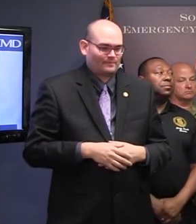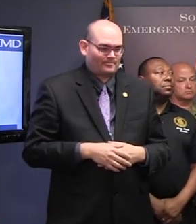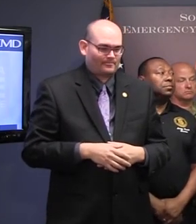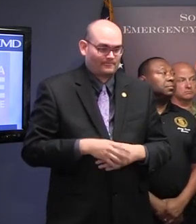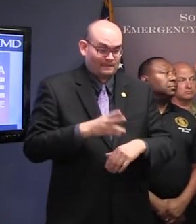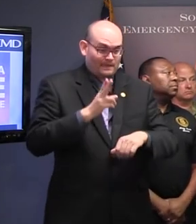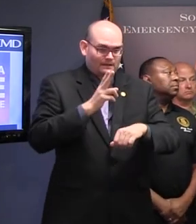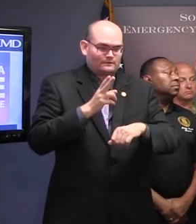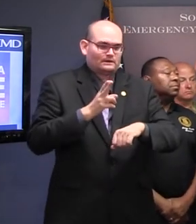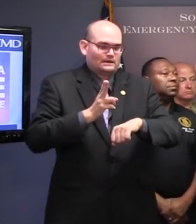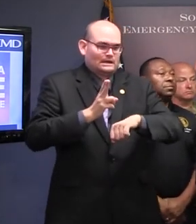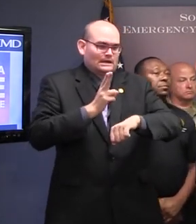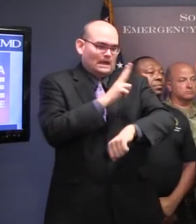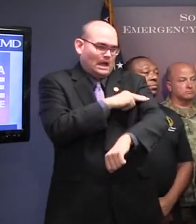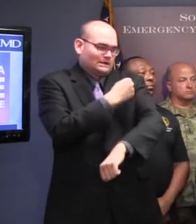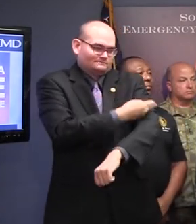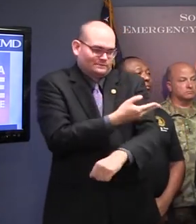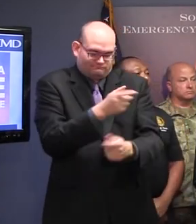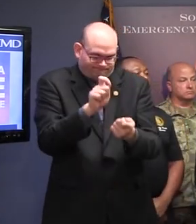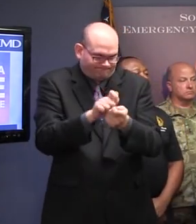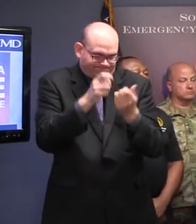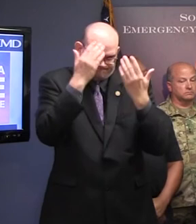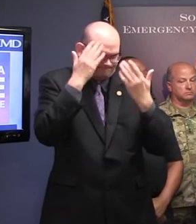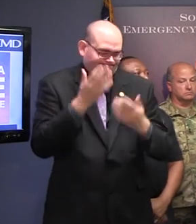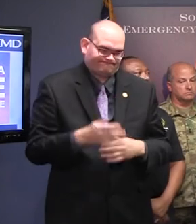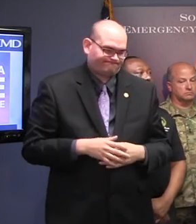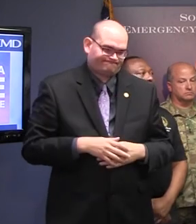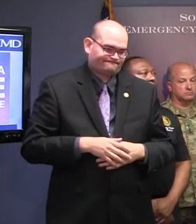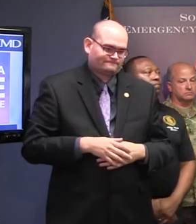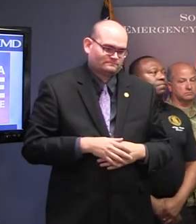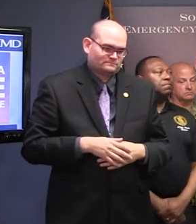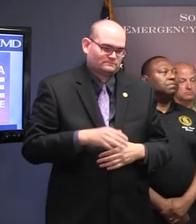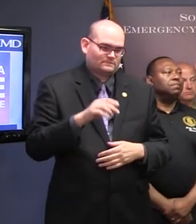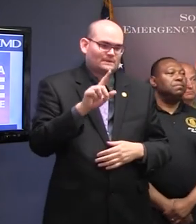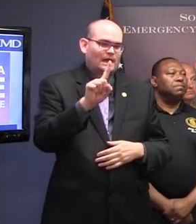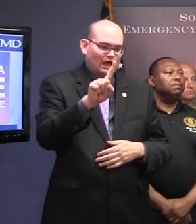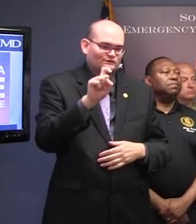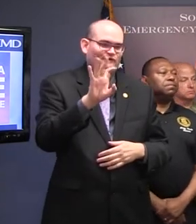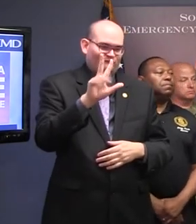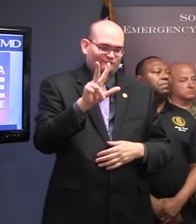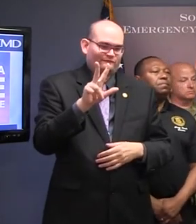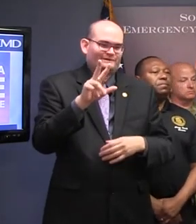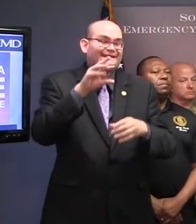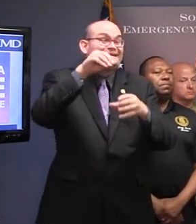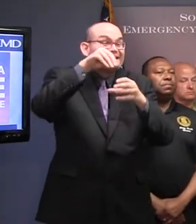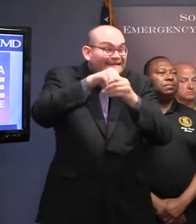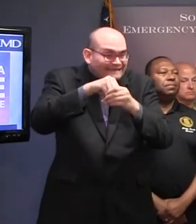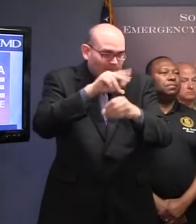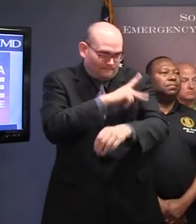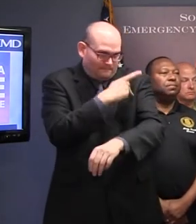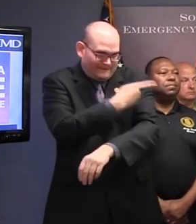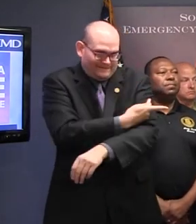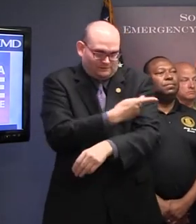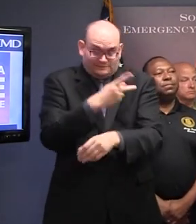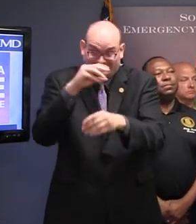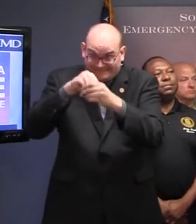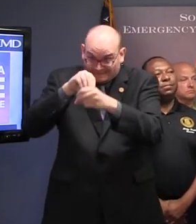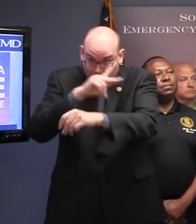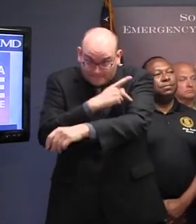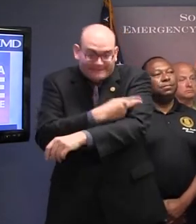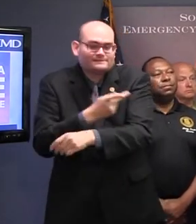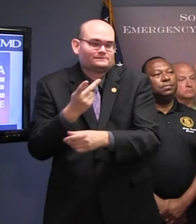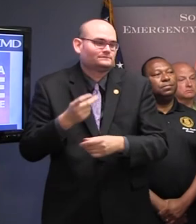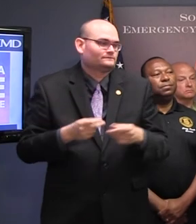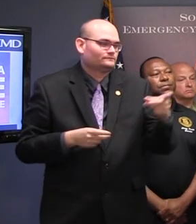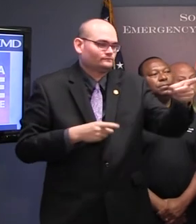All those that had inpatients, thank you. Sorry, excuse me. That's all right. More questions? Where are we on the evacuation